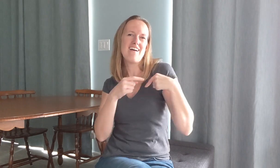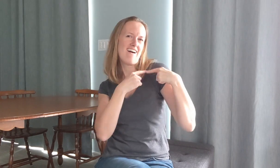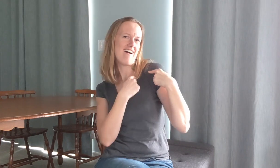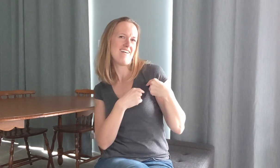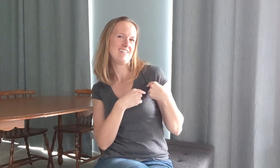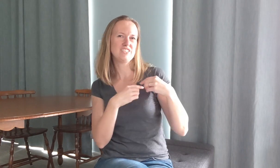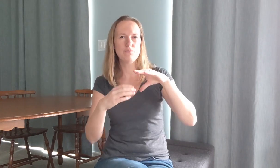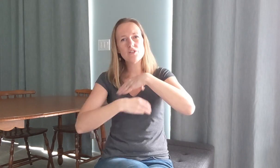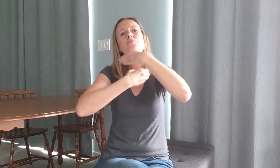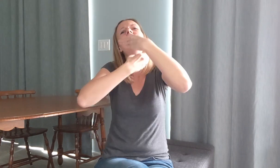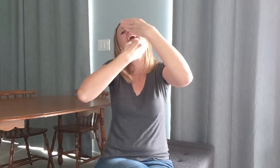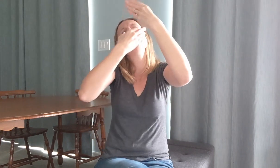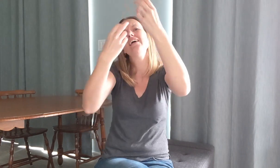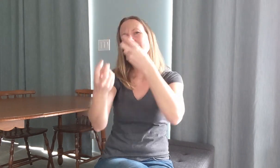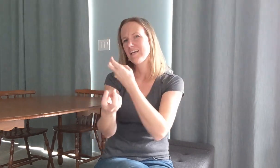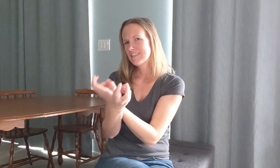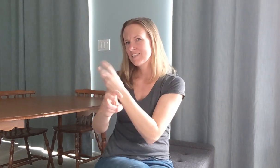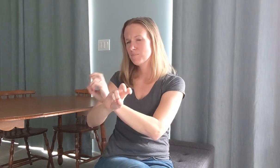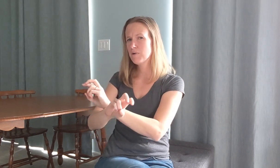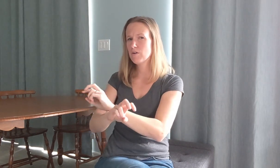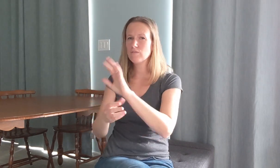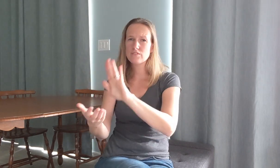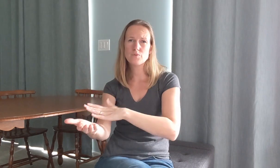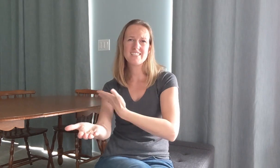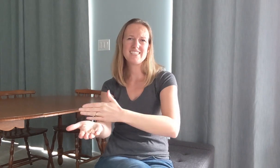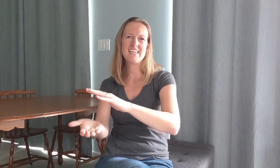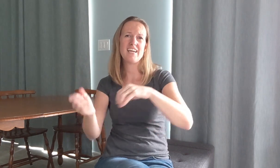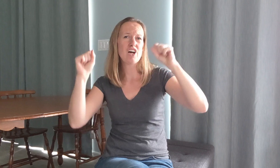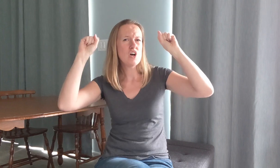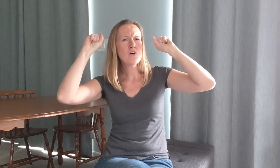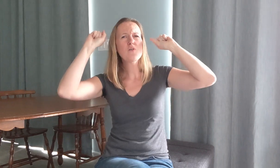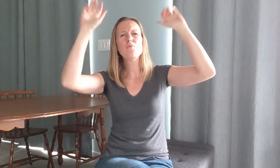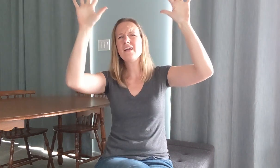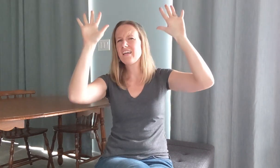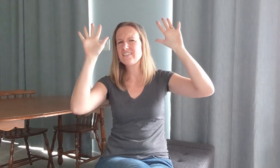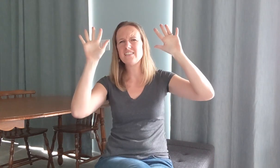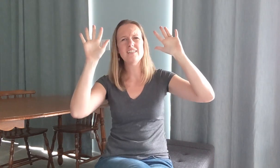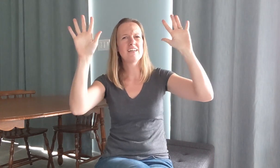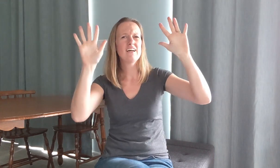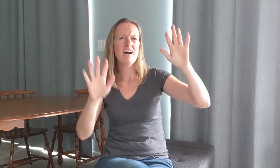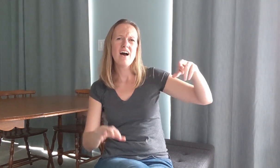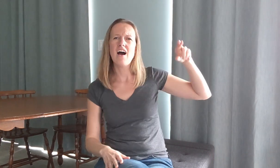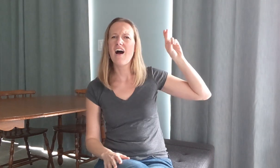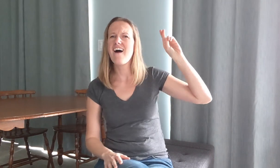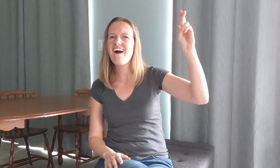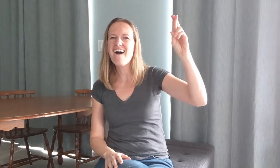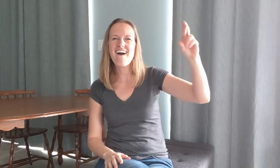hearts will cry these bones will sing great are